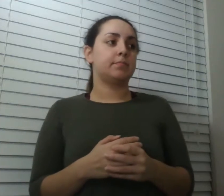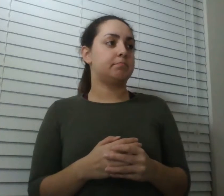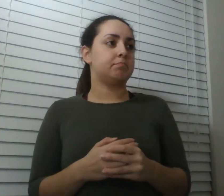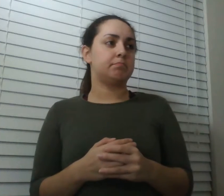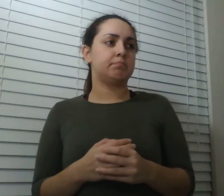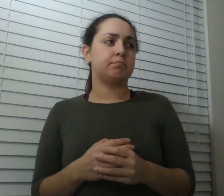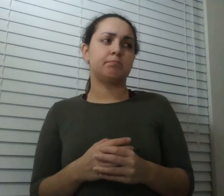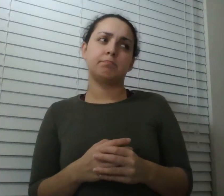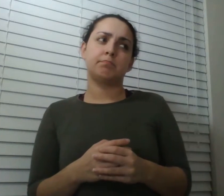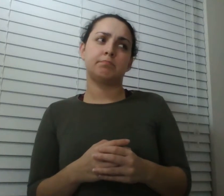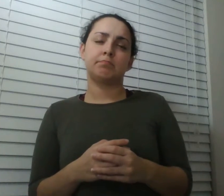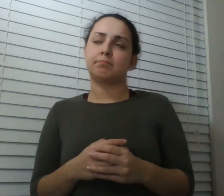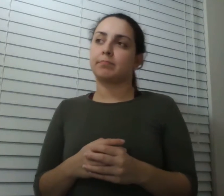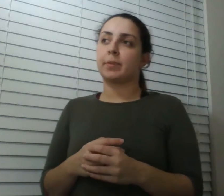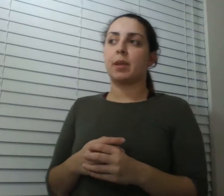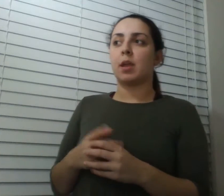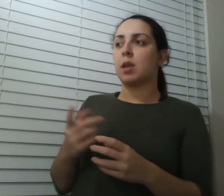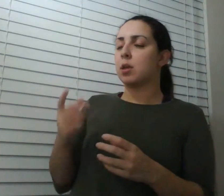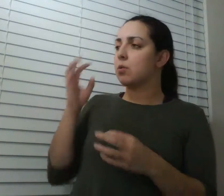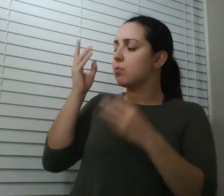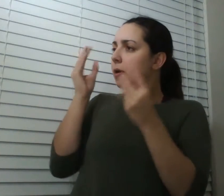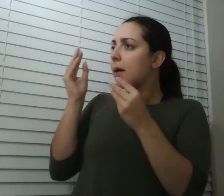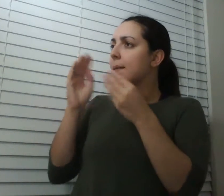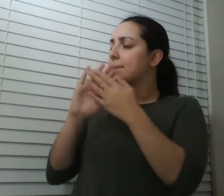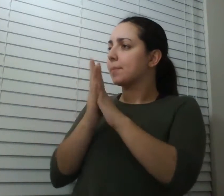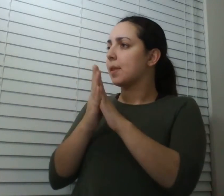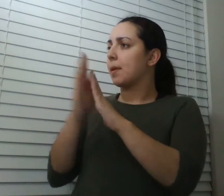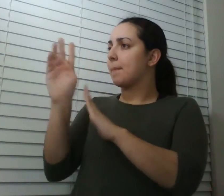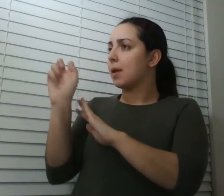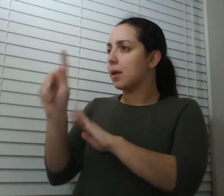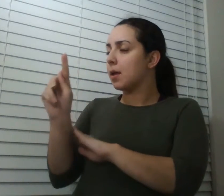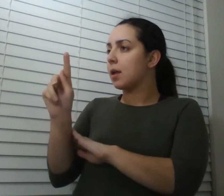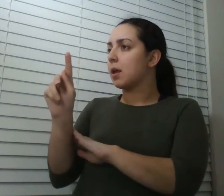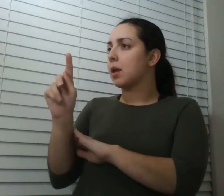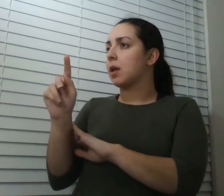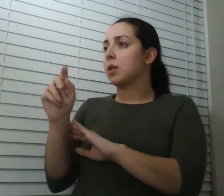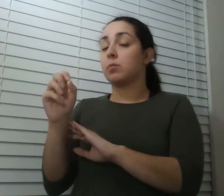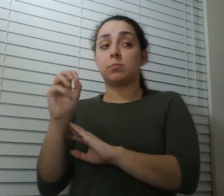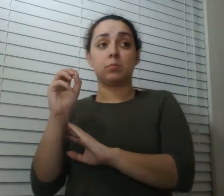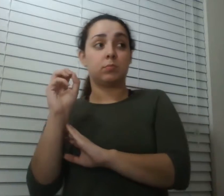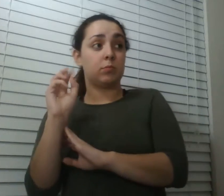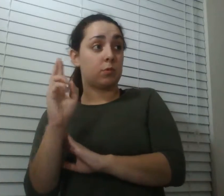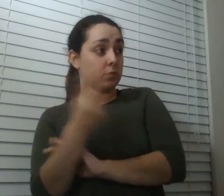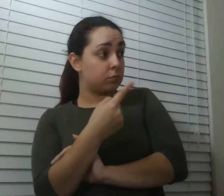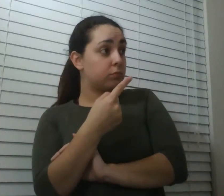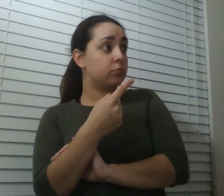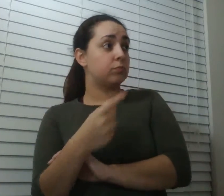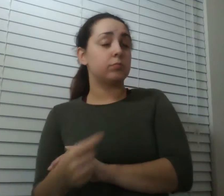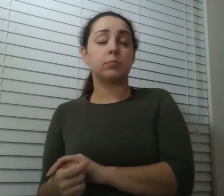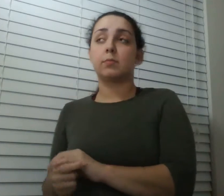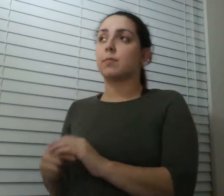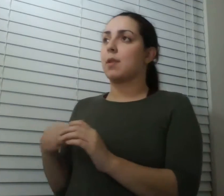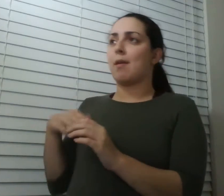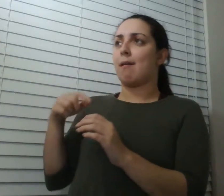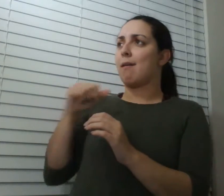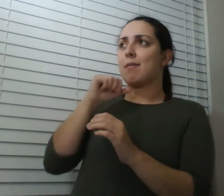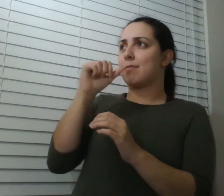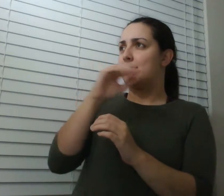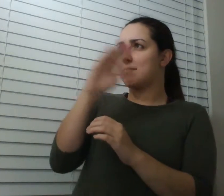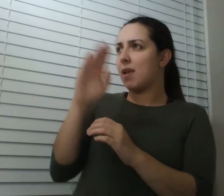were you for that matter that's true you could never because i never am completely sure what it would be like to be you obviously but uh